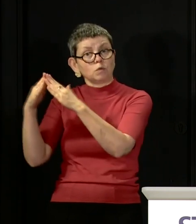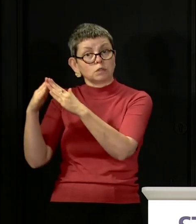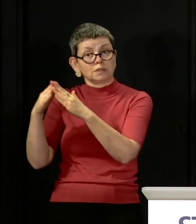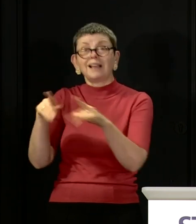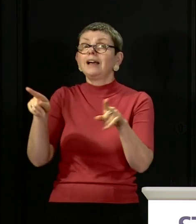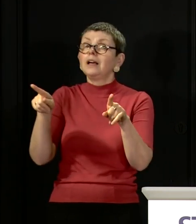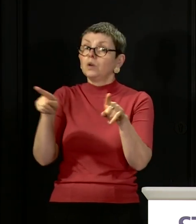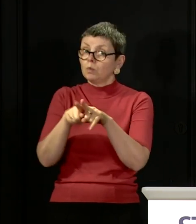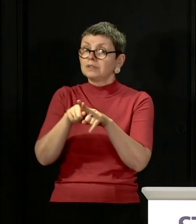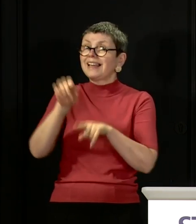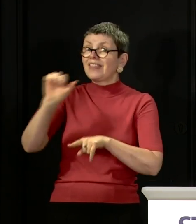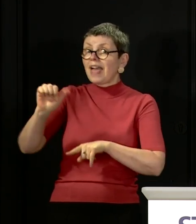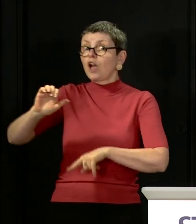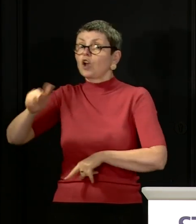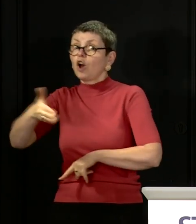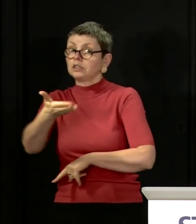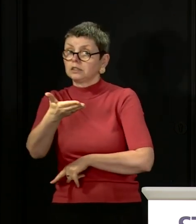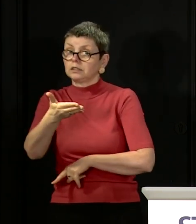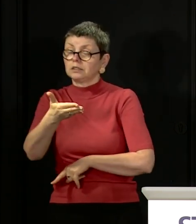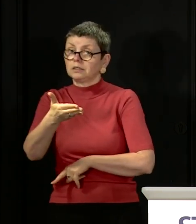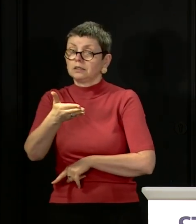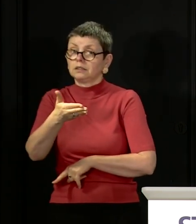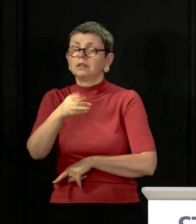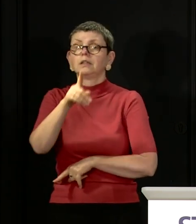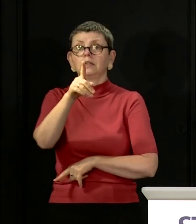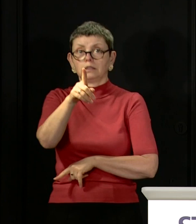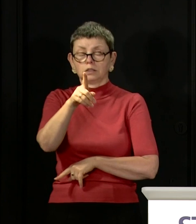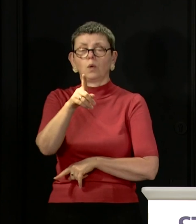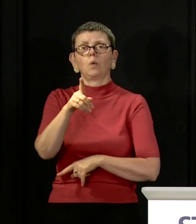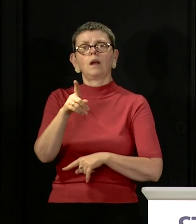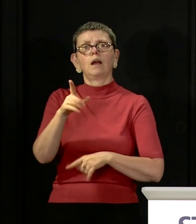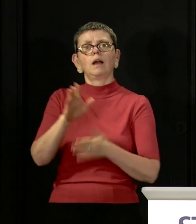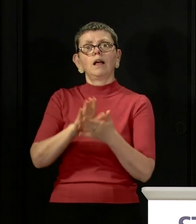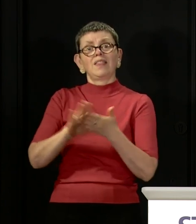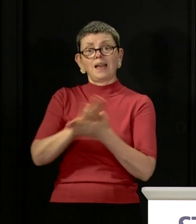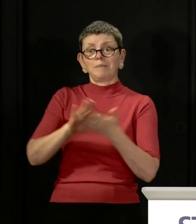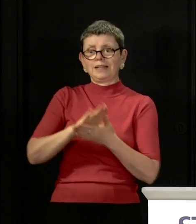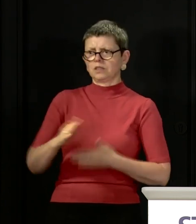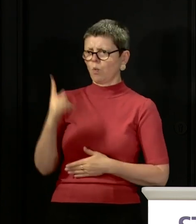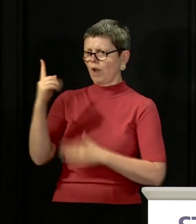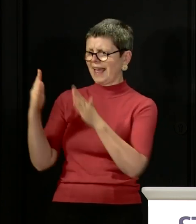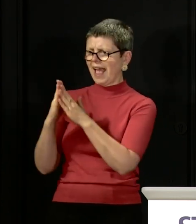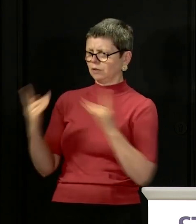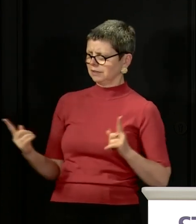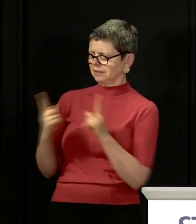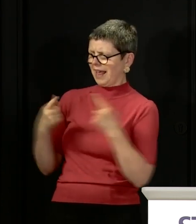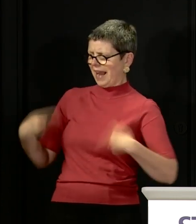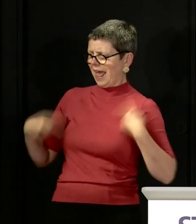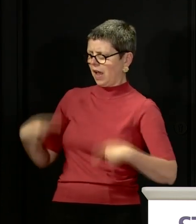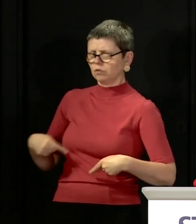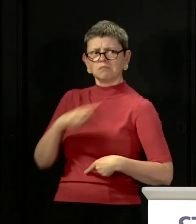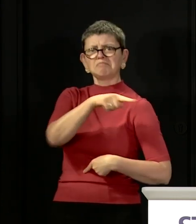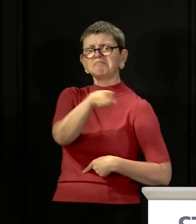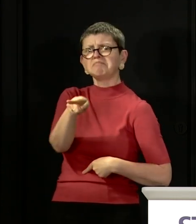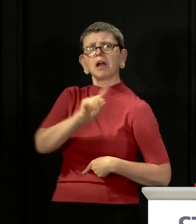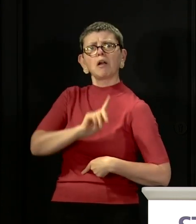be clear because it's a question that I know has been asked that doesn't limit you to seeing just one specific household during this